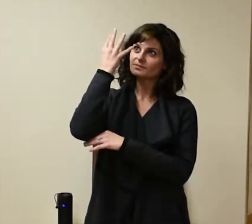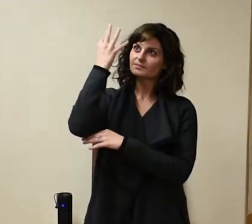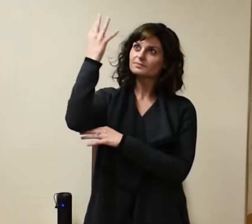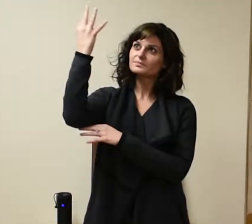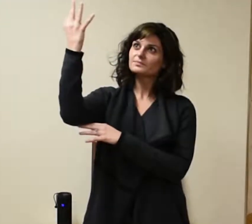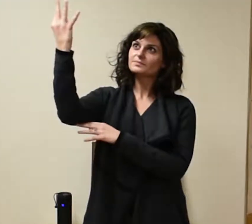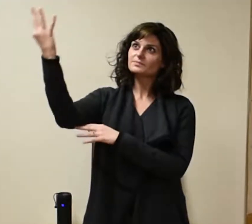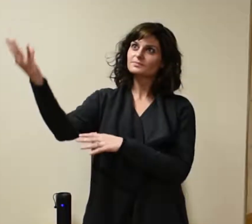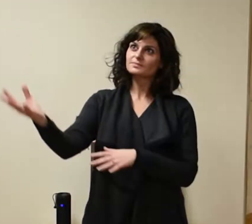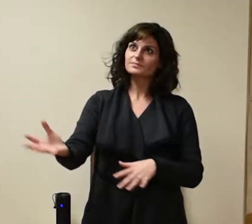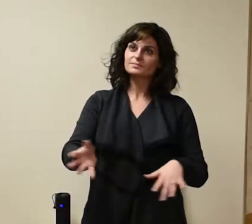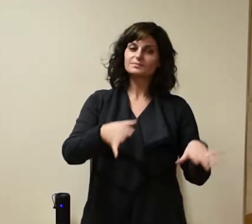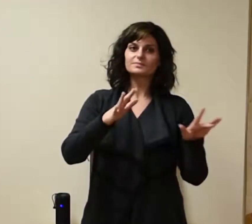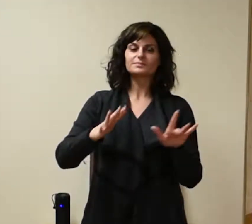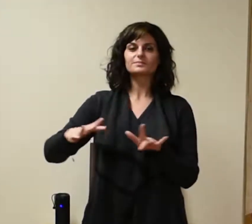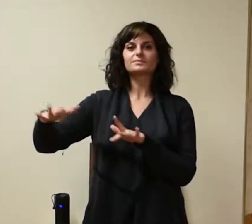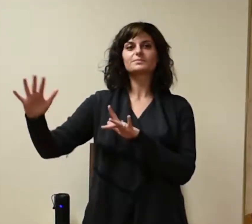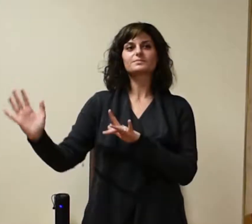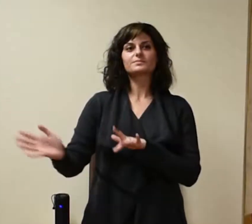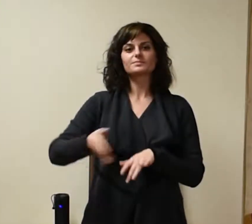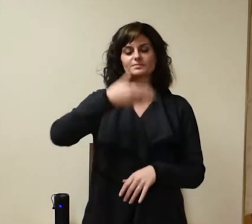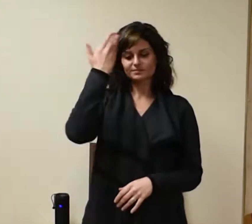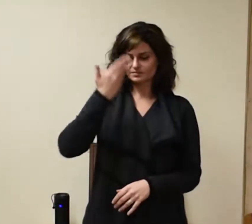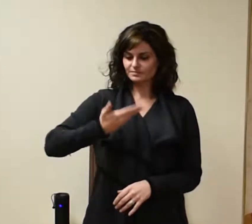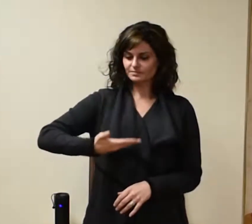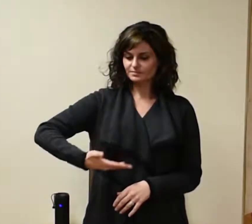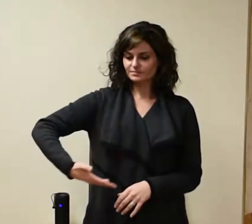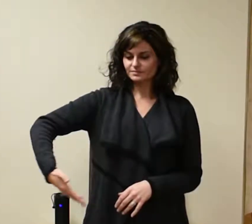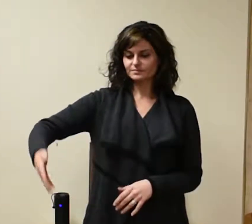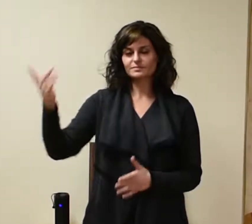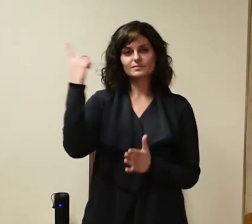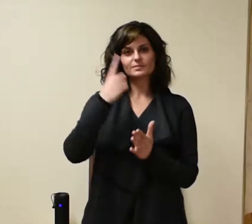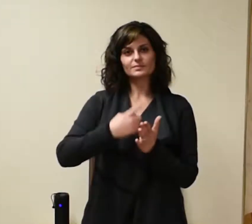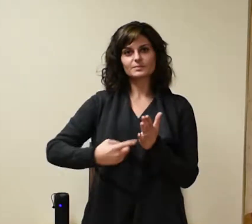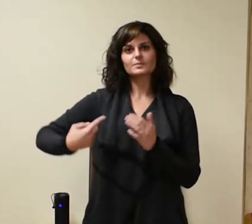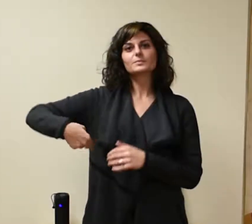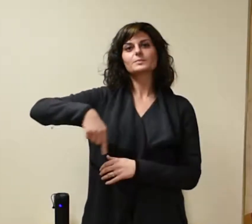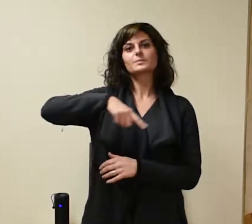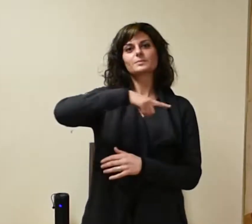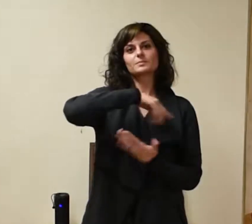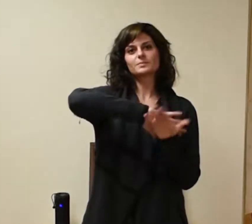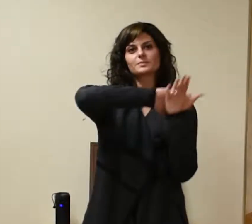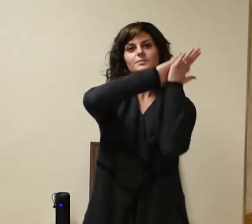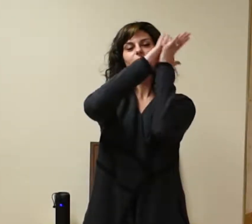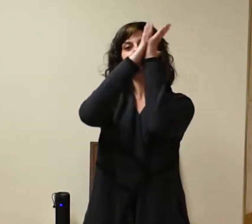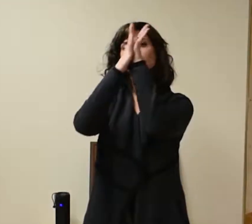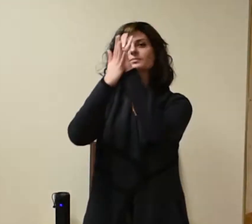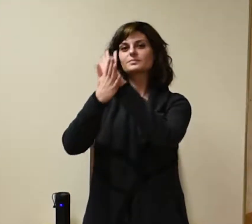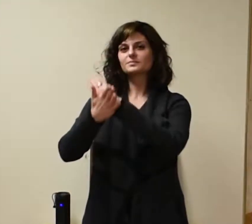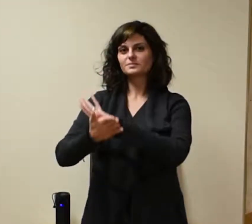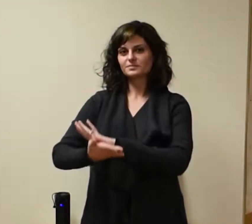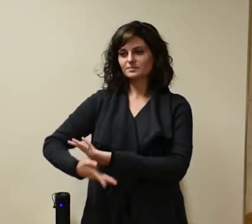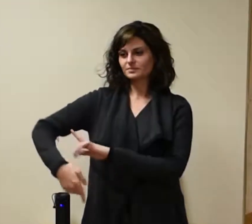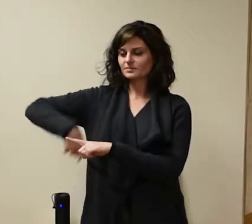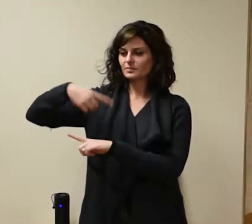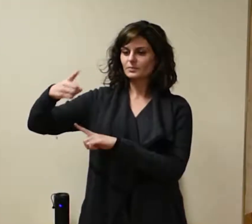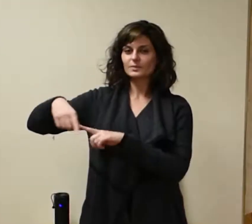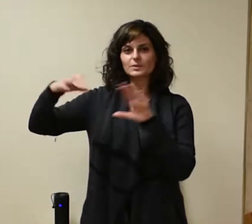being is what we become when doing is